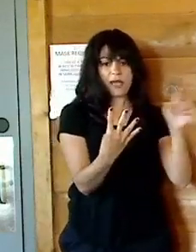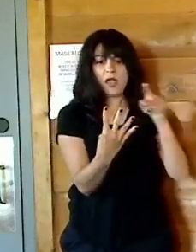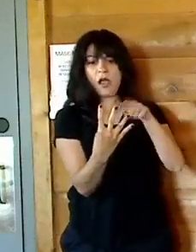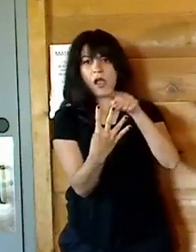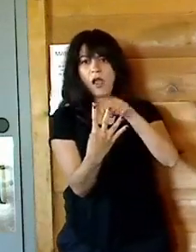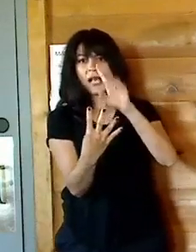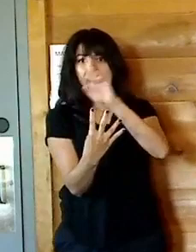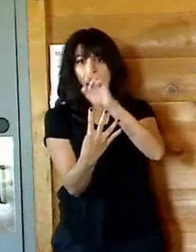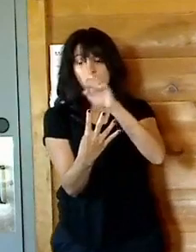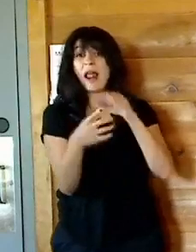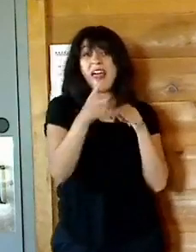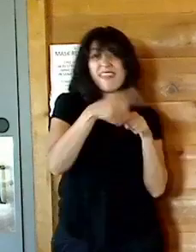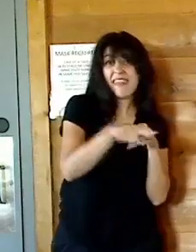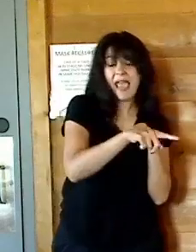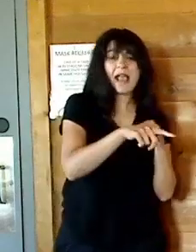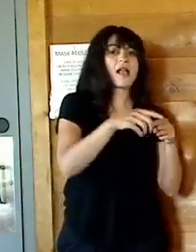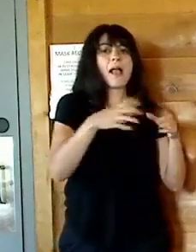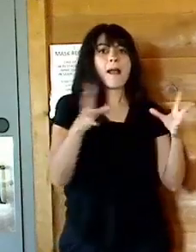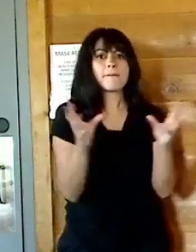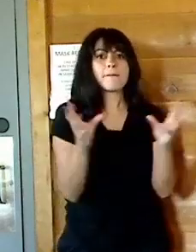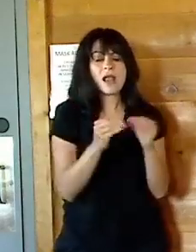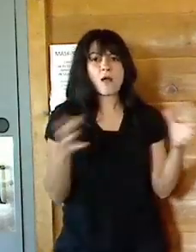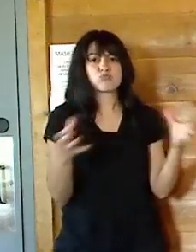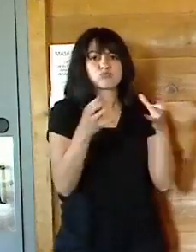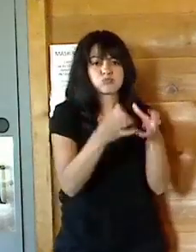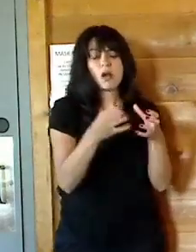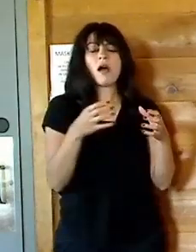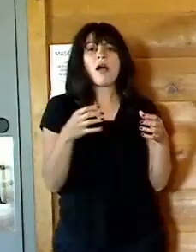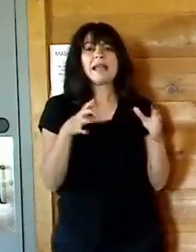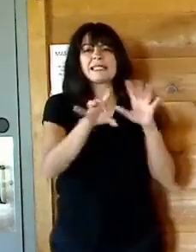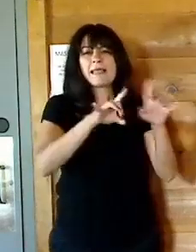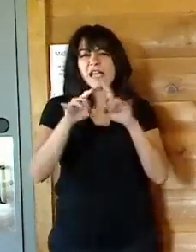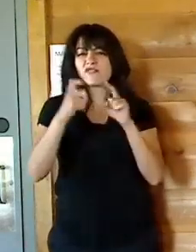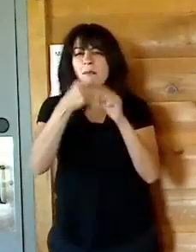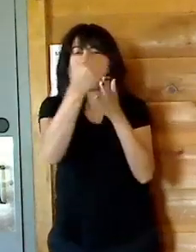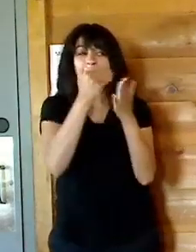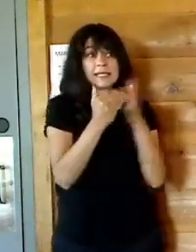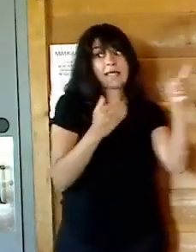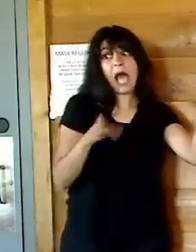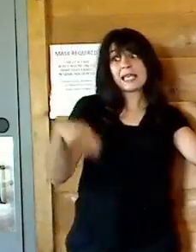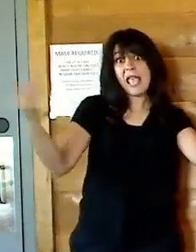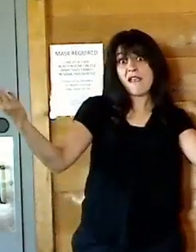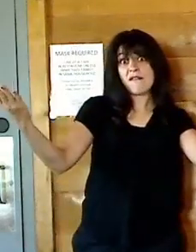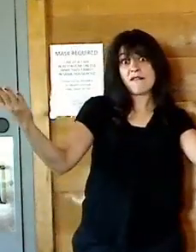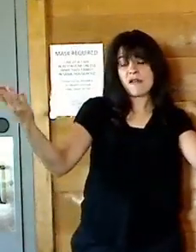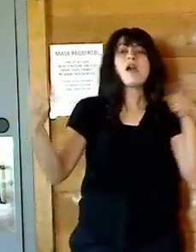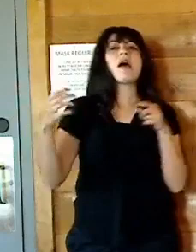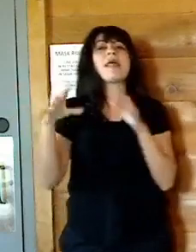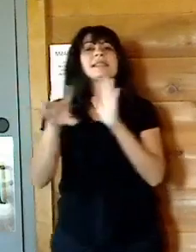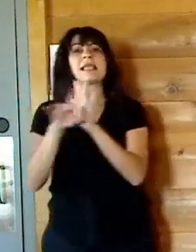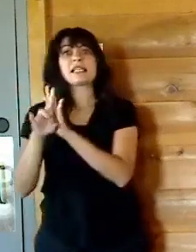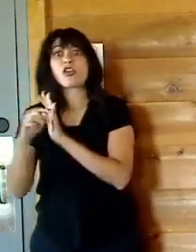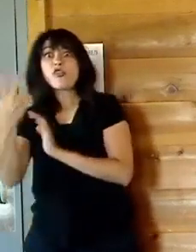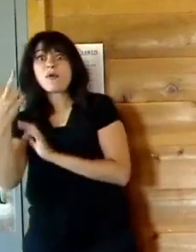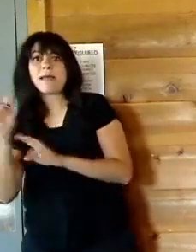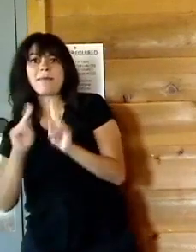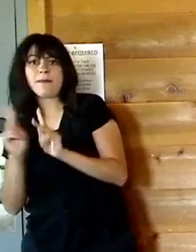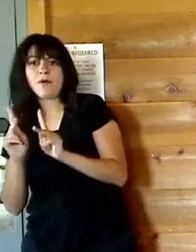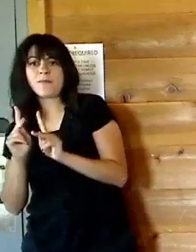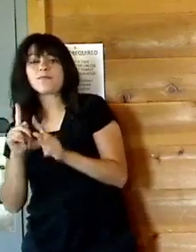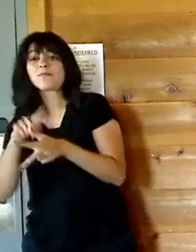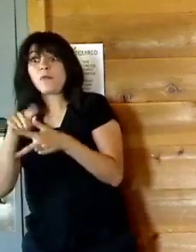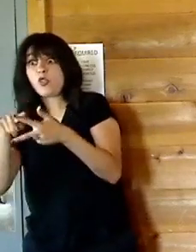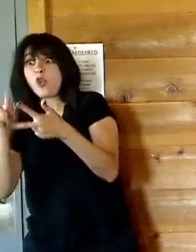they meet and select from a list that I had to provide them. Yep. They select, select three names and those three people then make